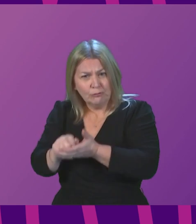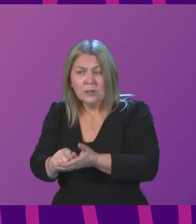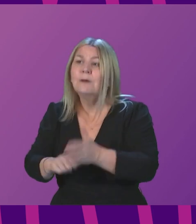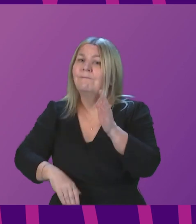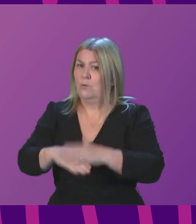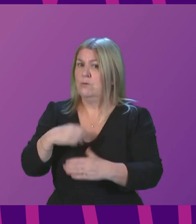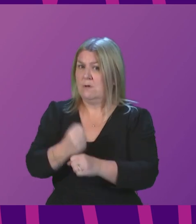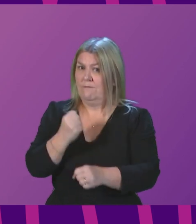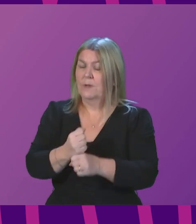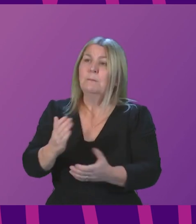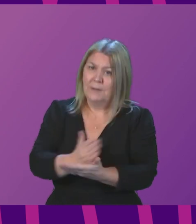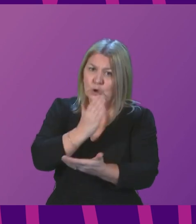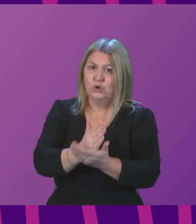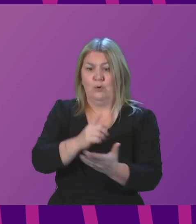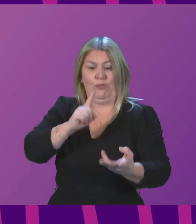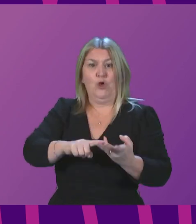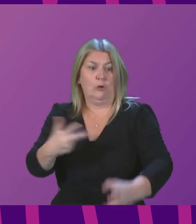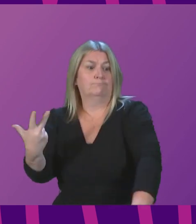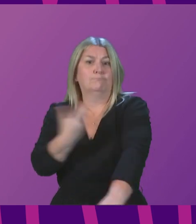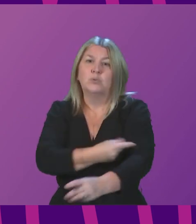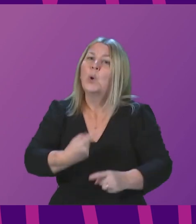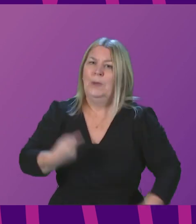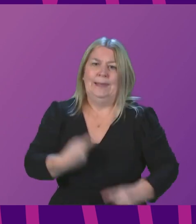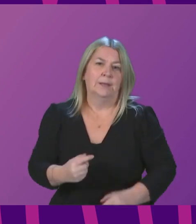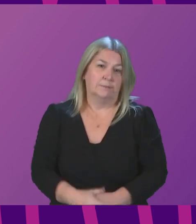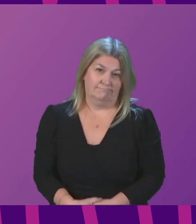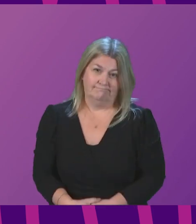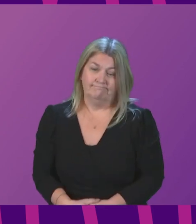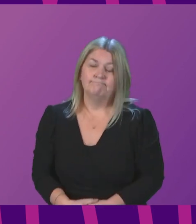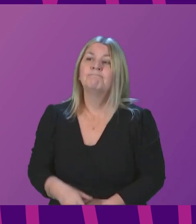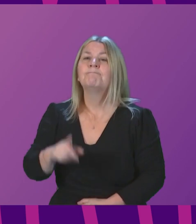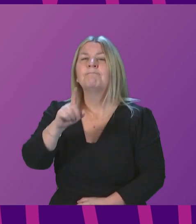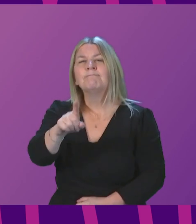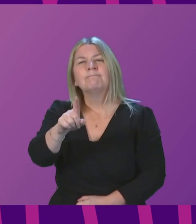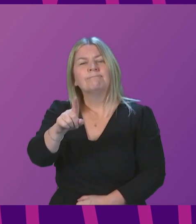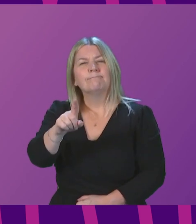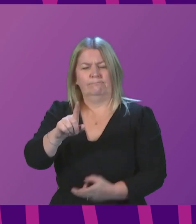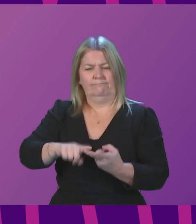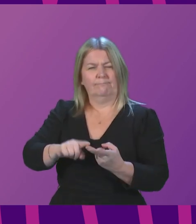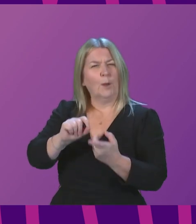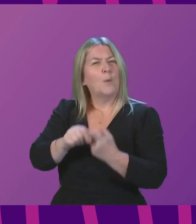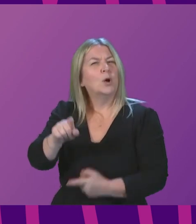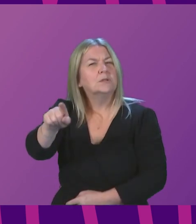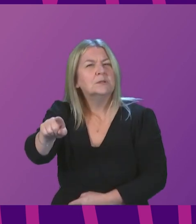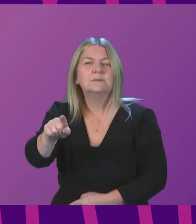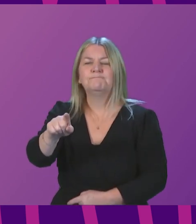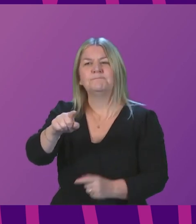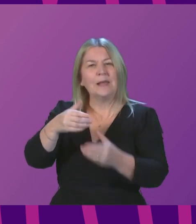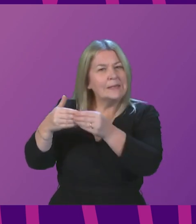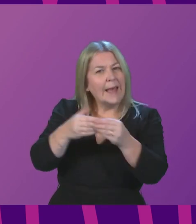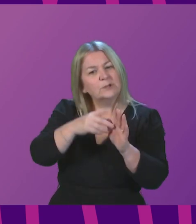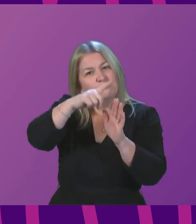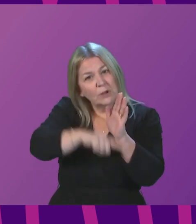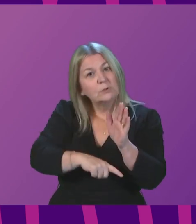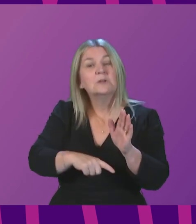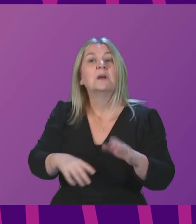right now than getting boosters into people's arms as quickly as is feasible. On the point about guidance and regulations, the regulations come into